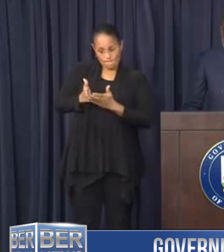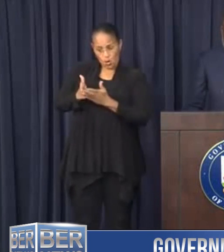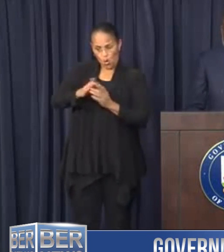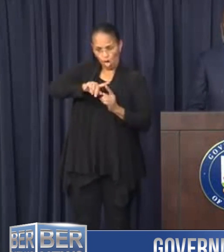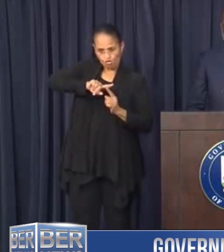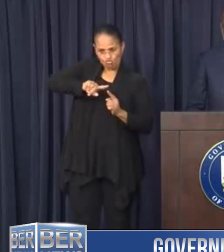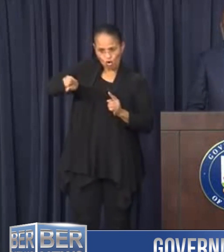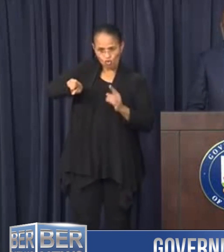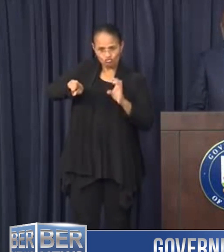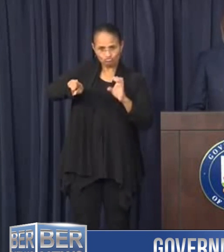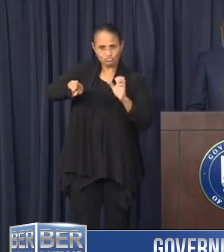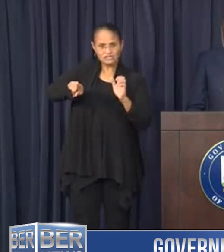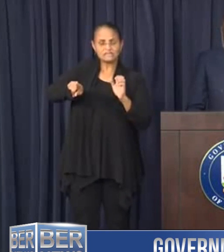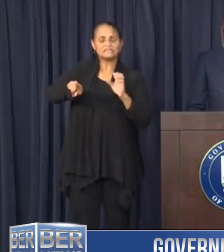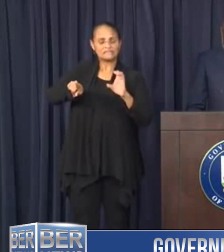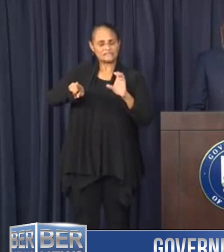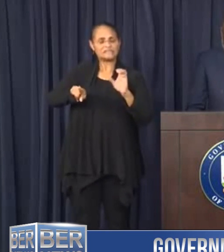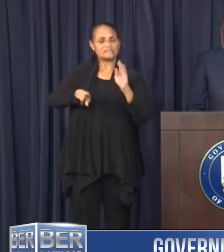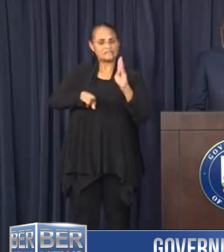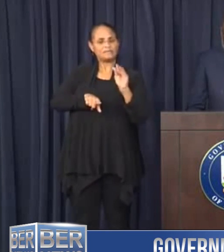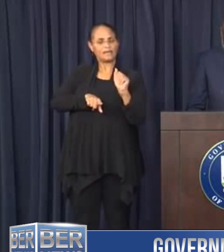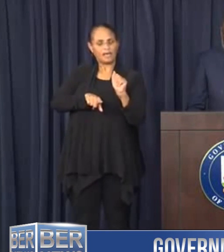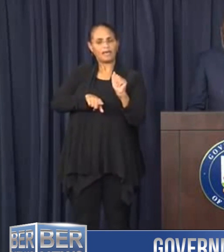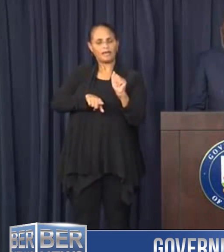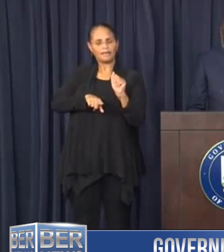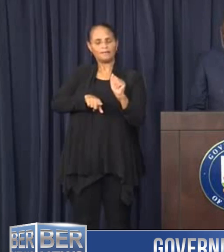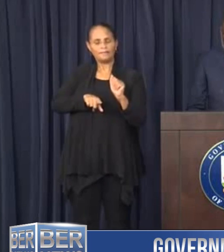shelter located at the Cedar Bridge Academy.